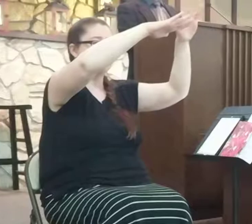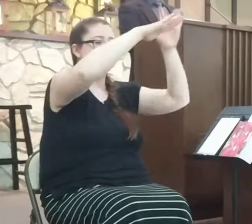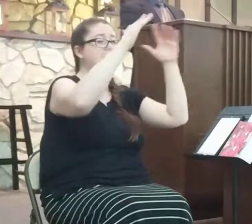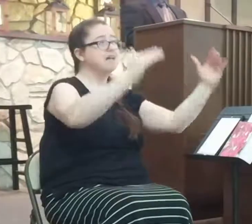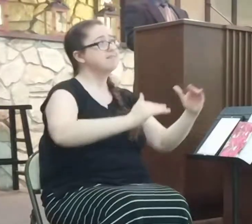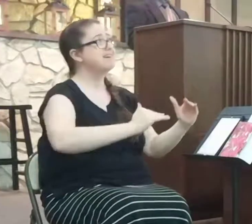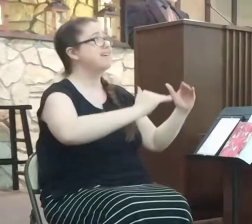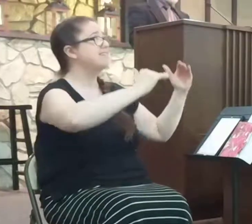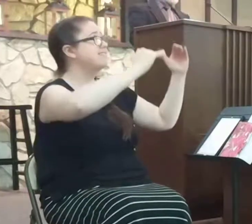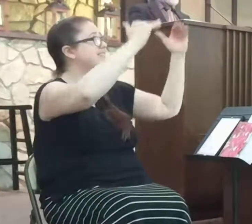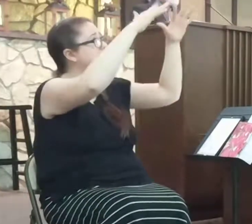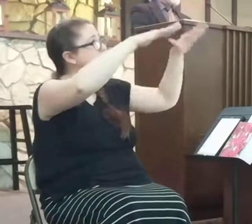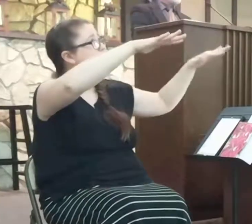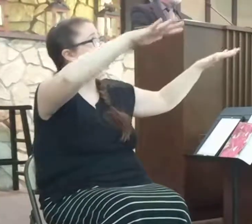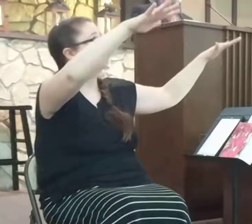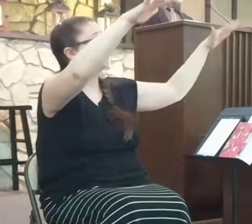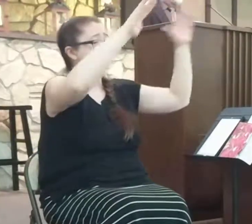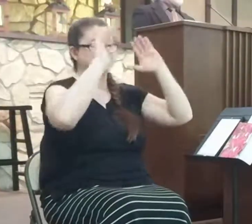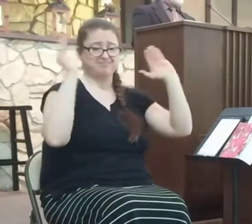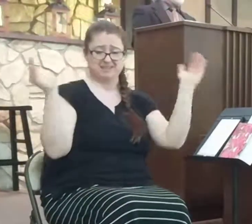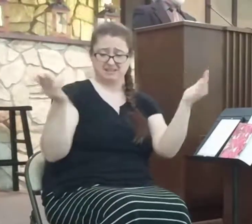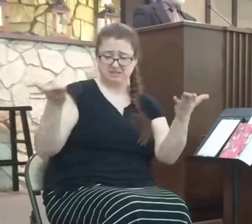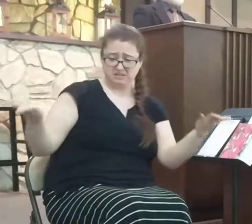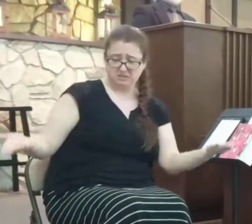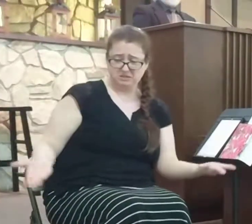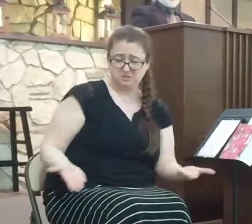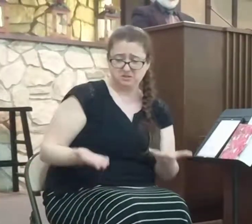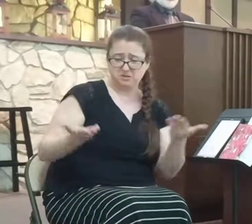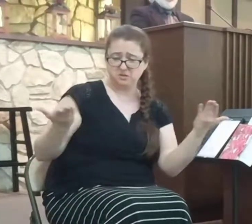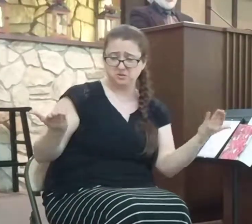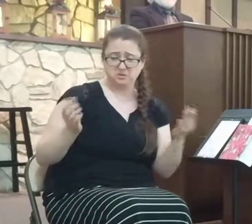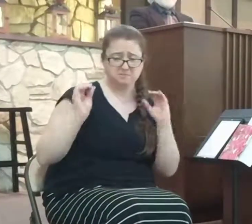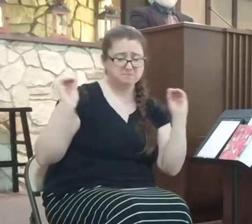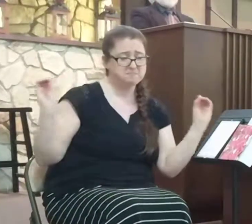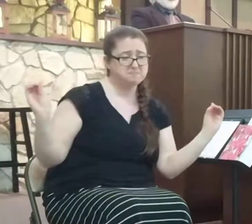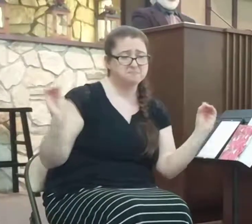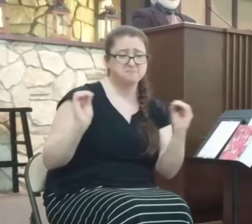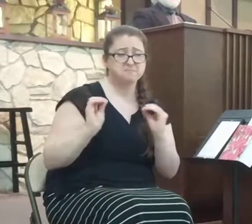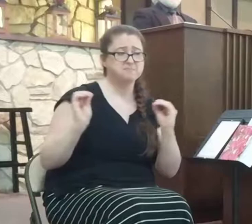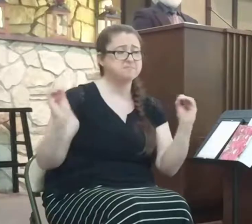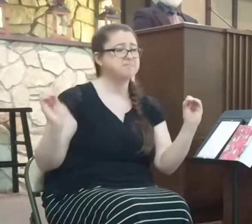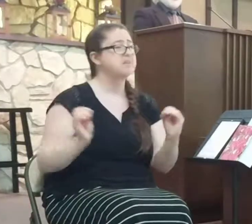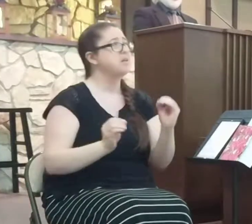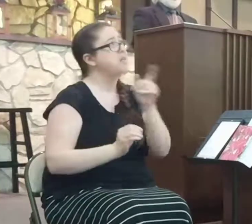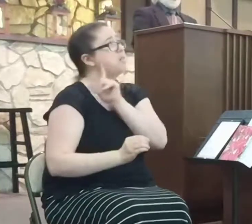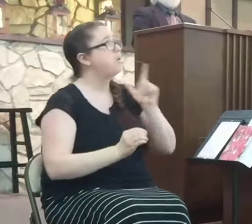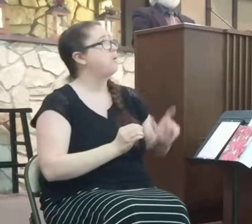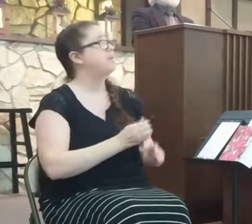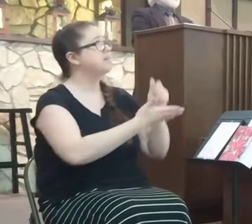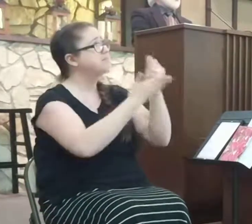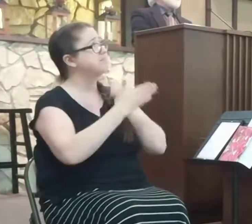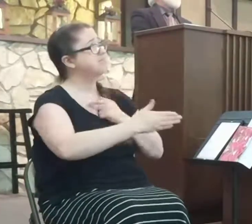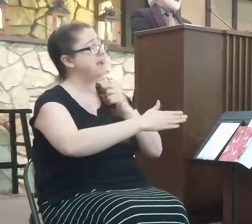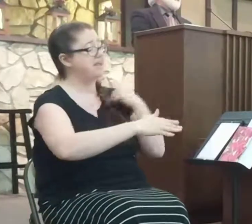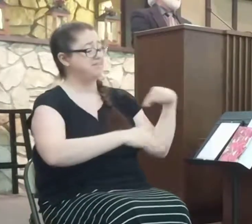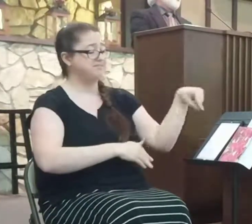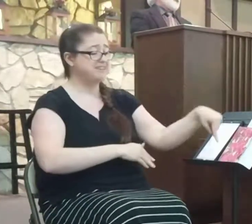a higher bank than I have found. Lord, plant my feet